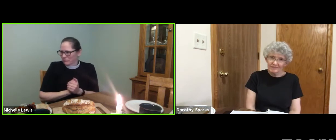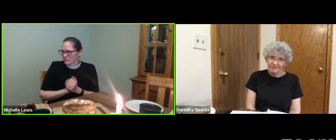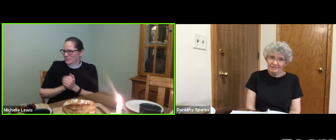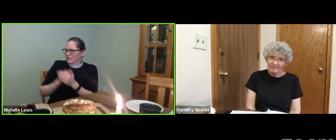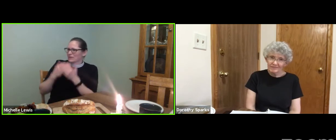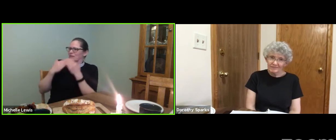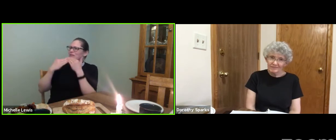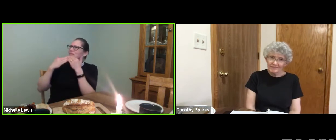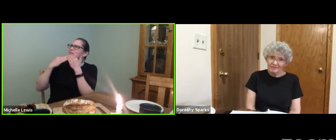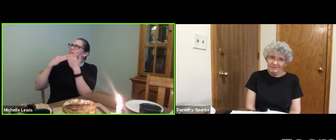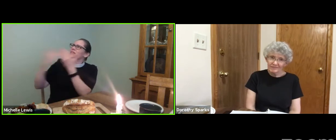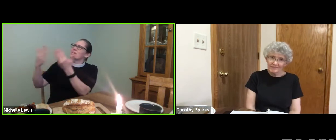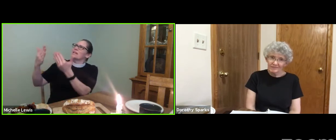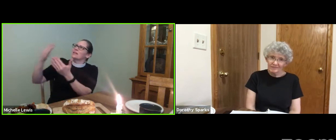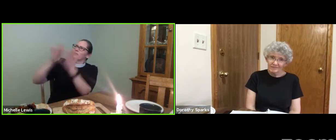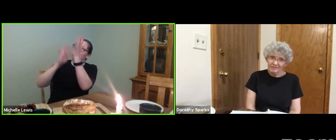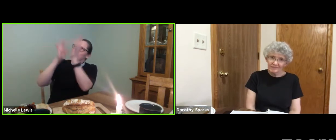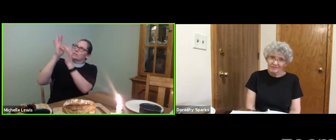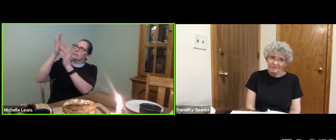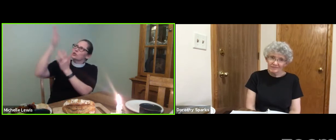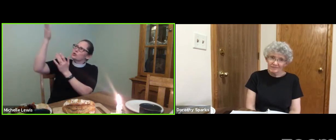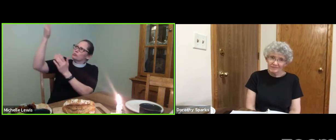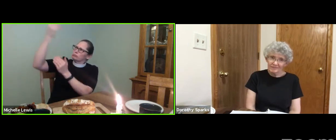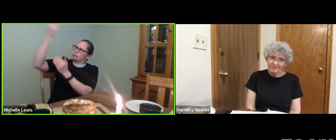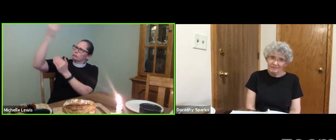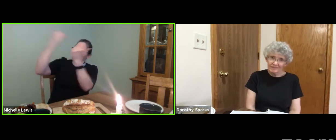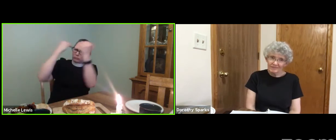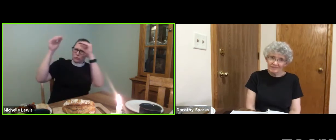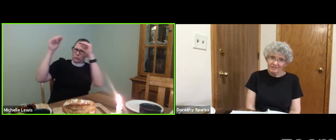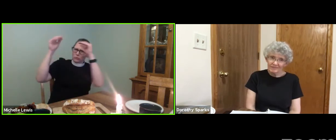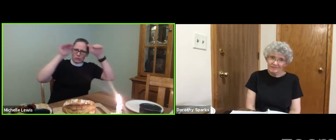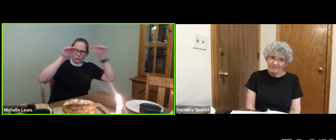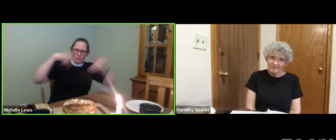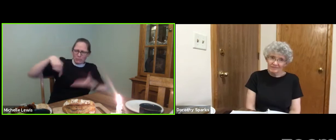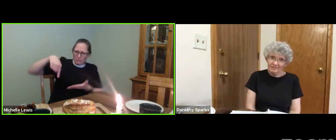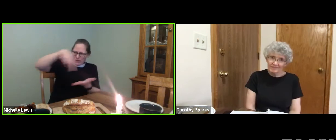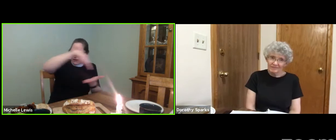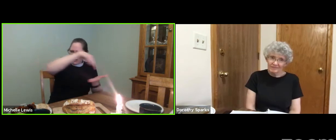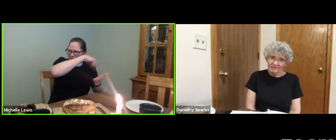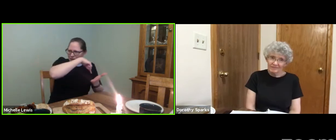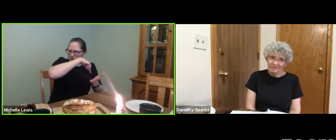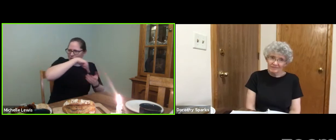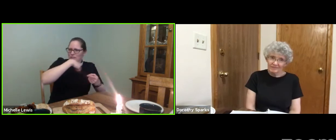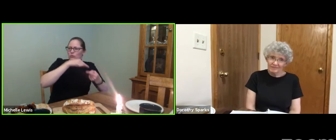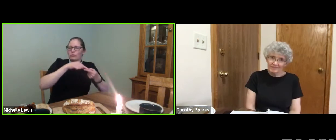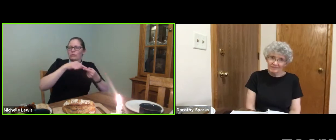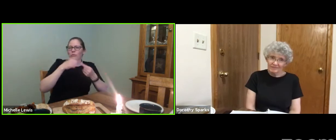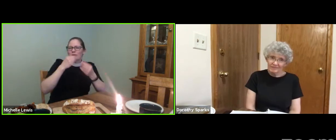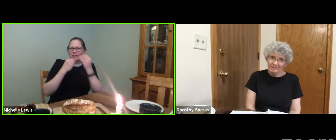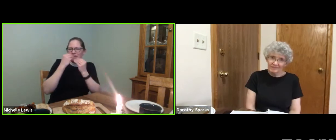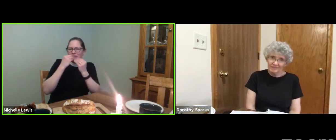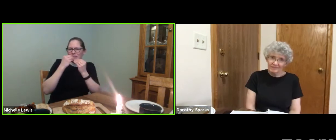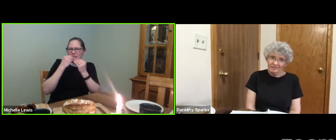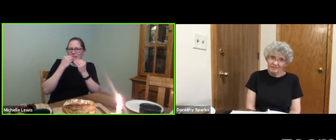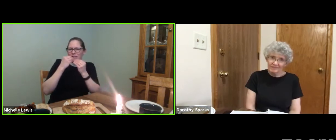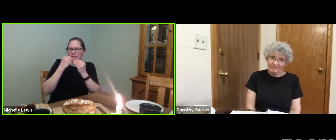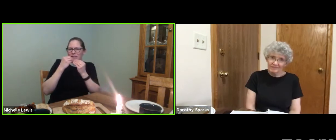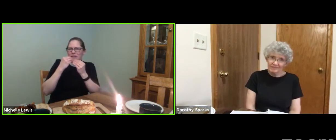We thank God that Jesus reminds us that in our eating,